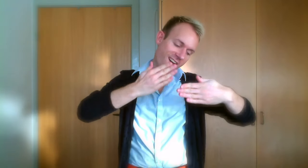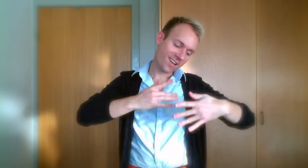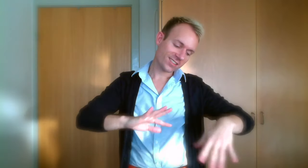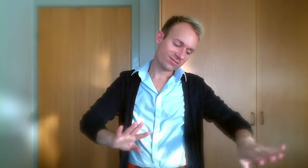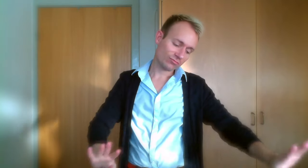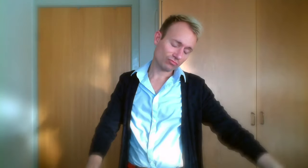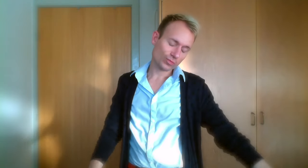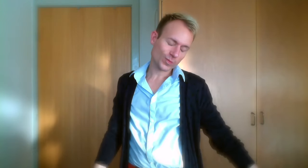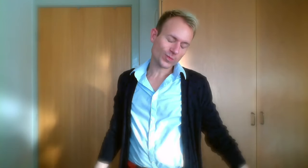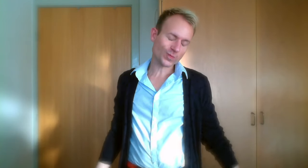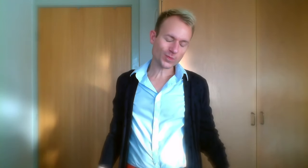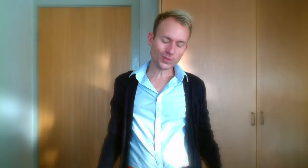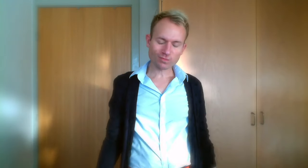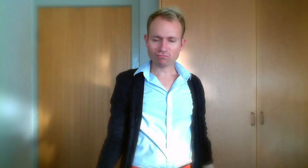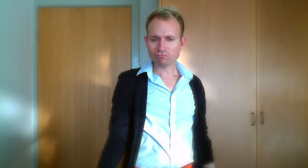Oh,